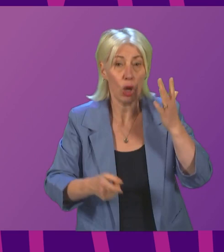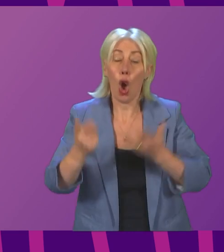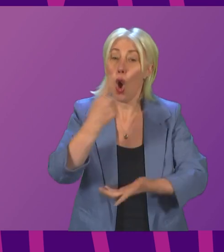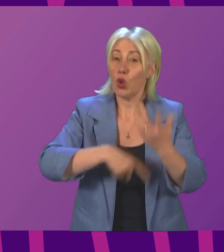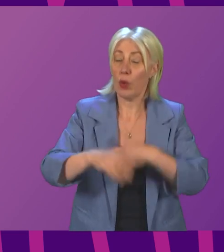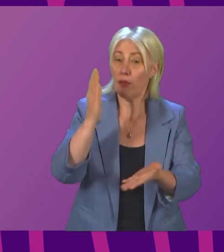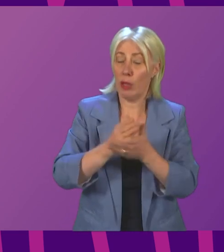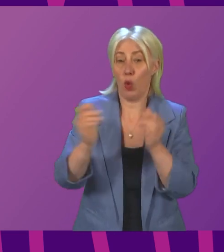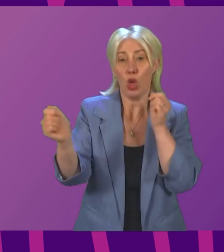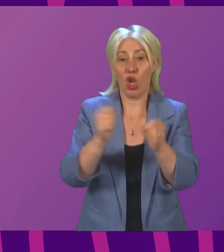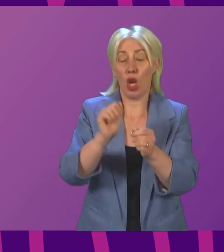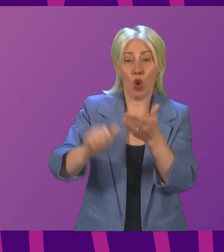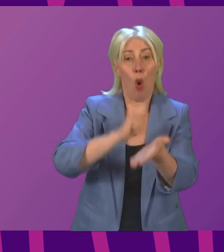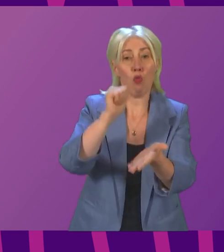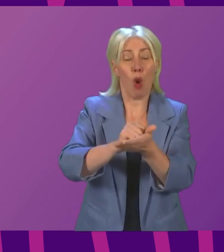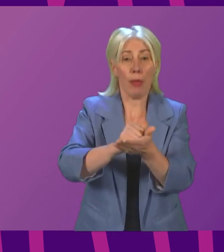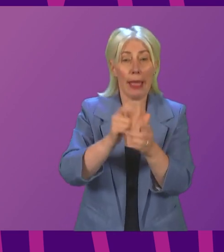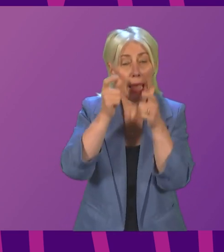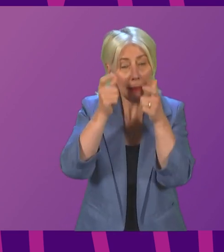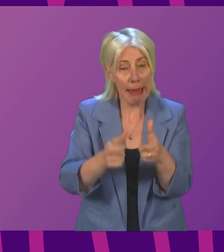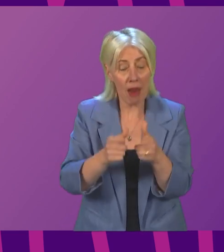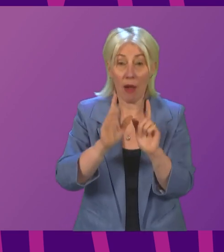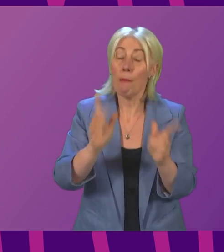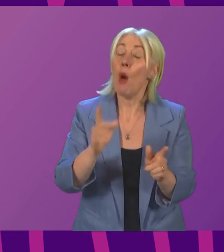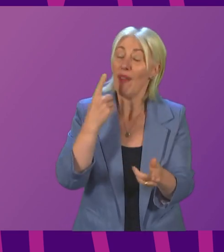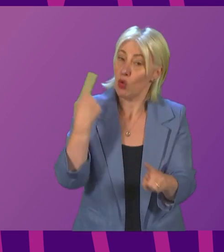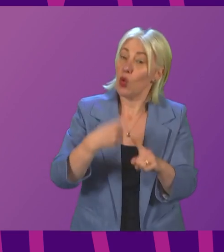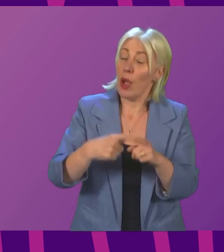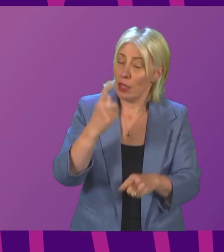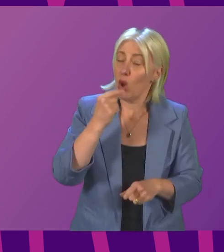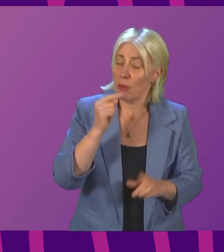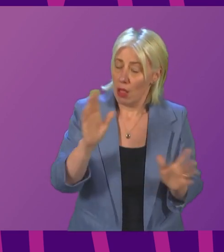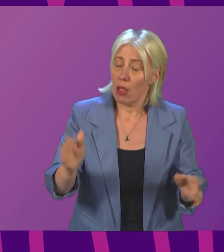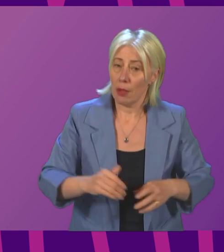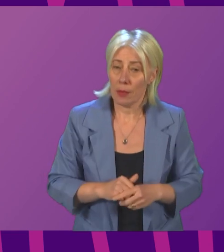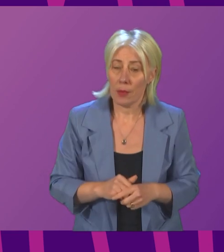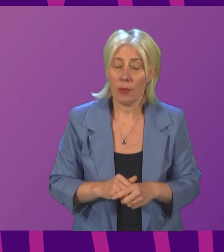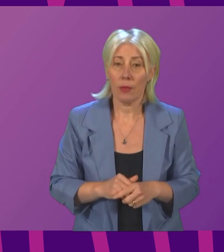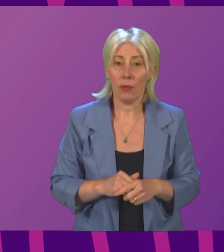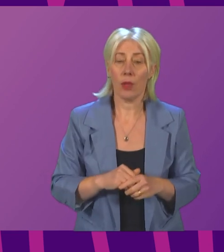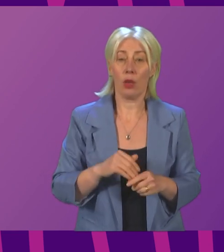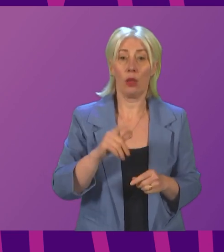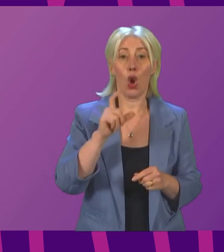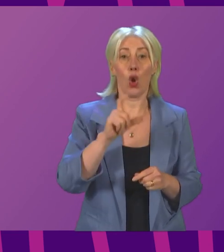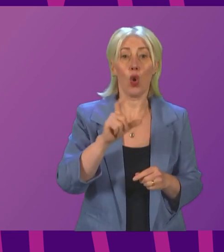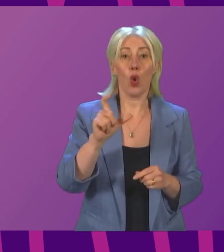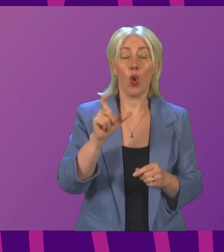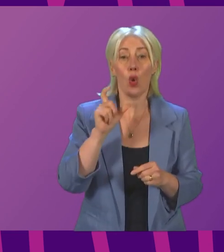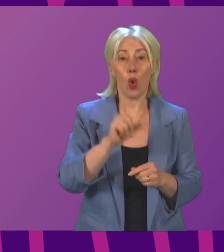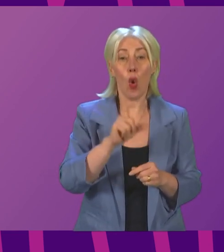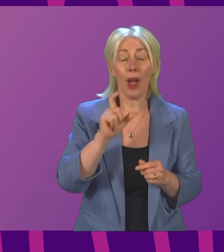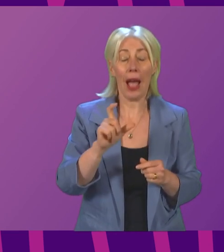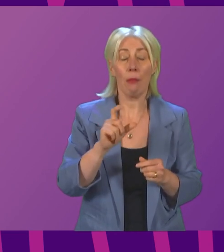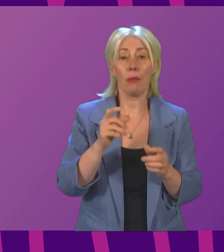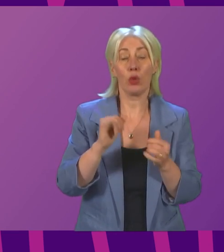and carefully but there is no doubt in my mind we need to do that as quickly as possible. I call Cook-Aps Church and followed by Dean Lockhart Thank